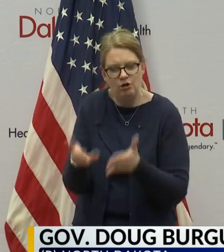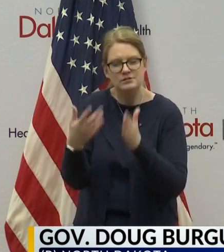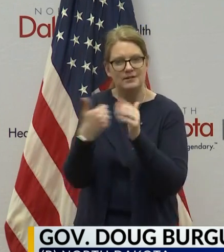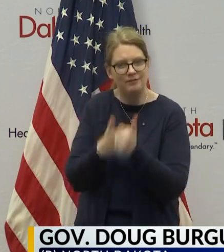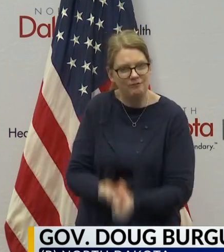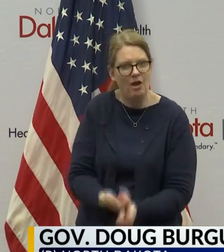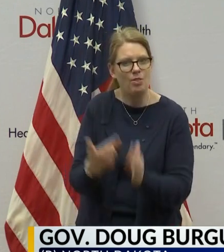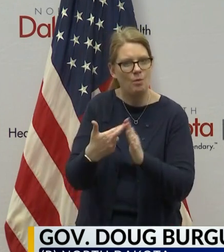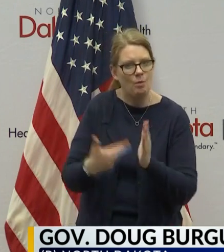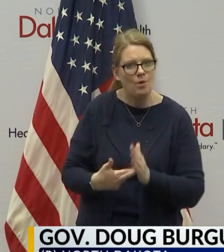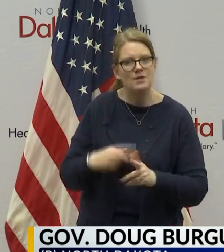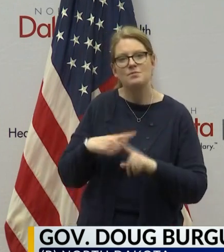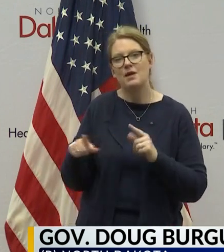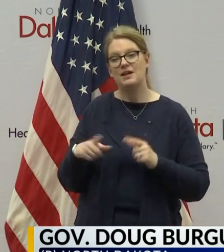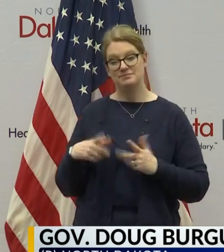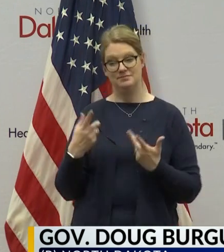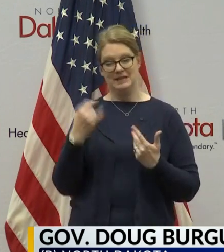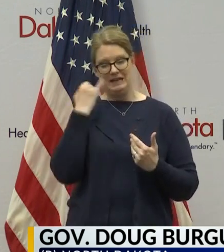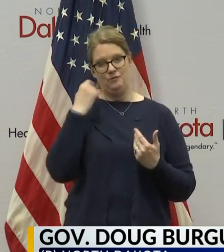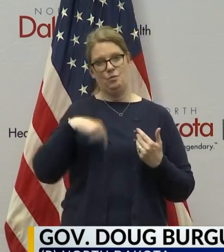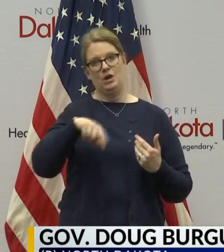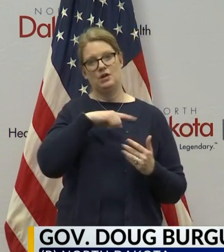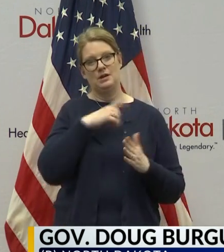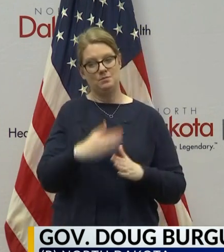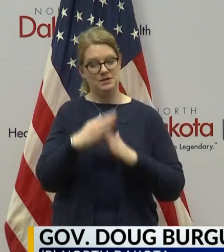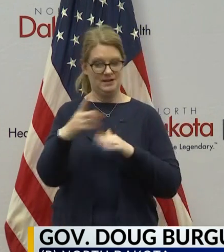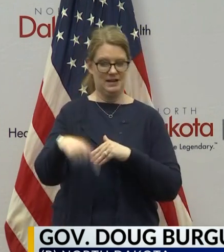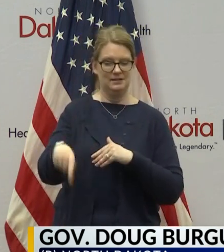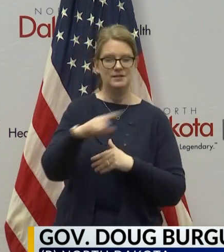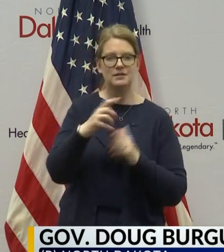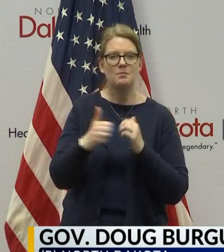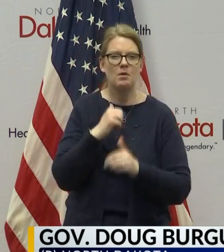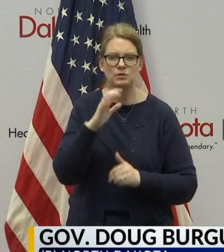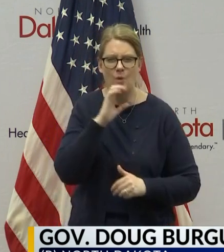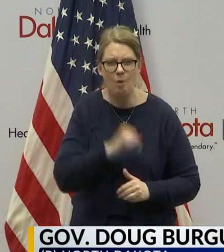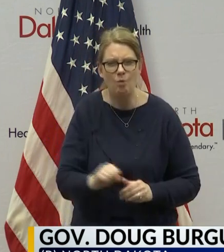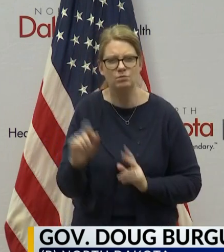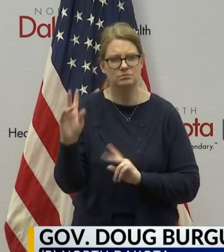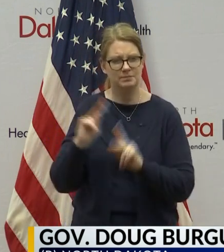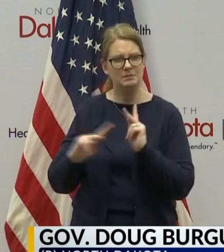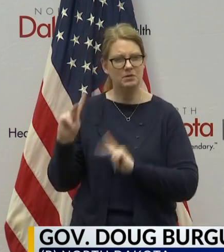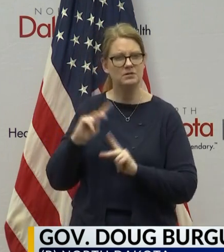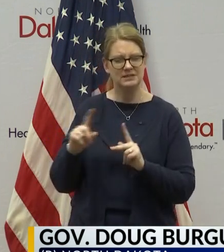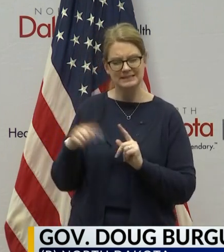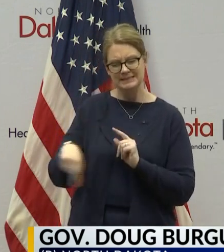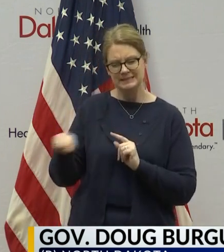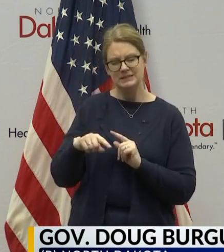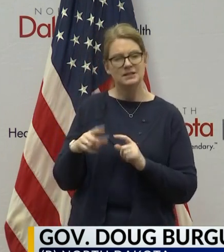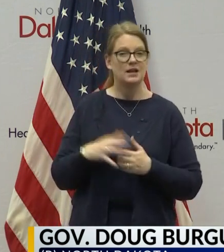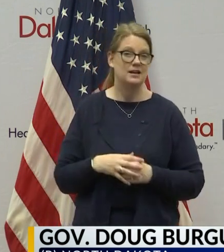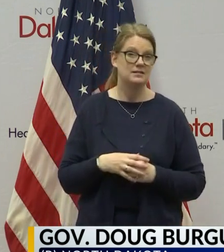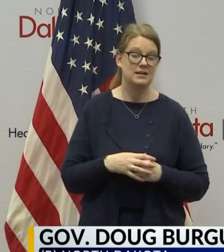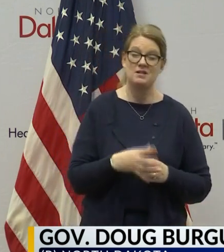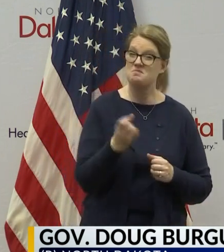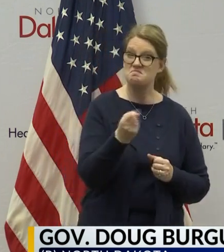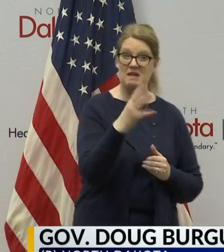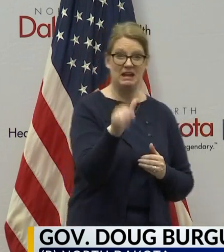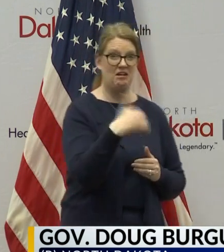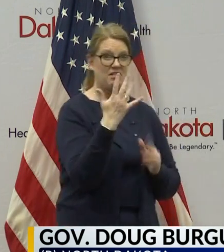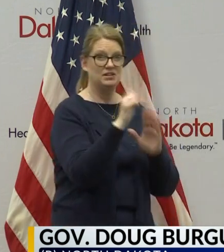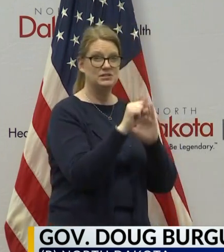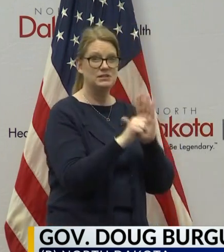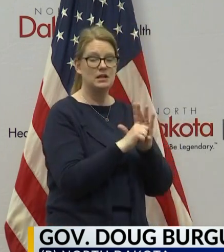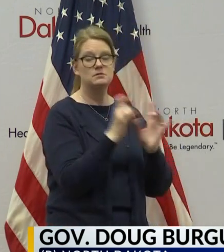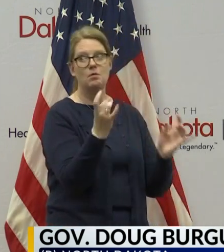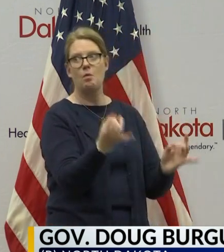again, to try to protect our most, you know, most elderly and most vulnerable. There are many other states that have had deadly outbreaks in